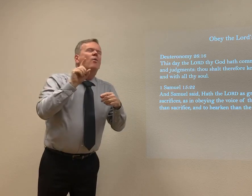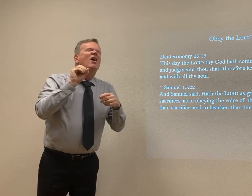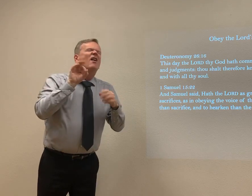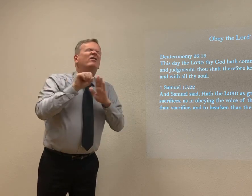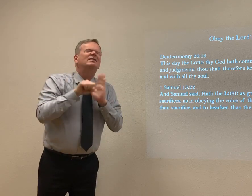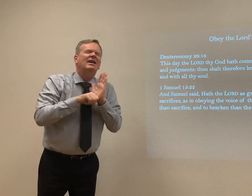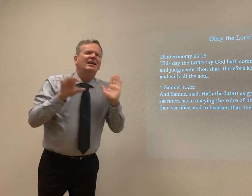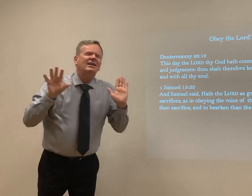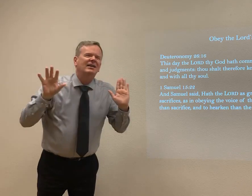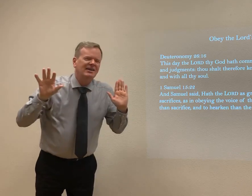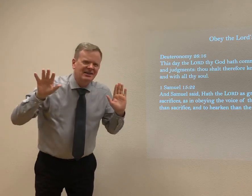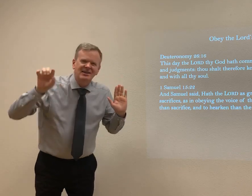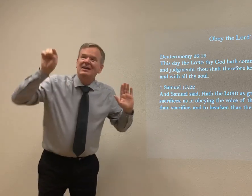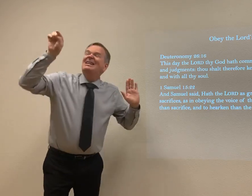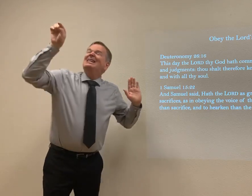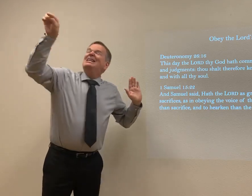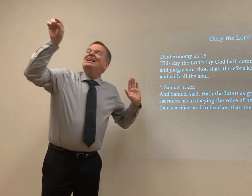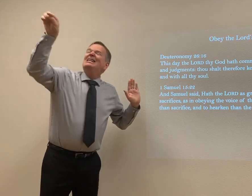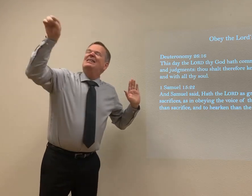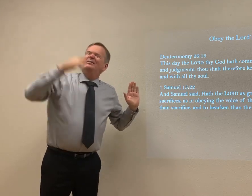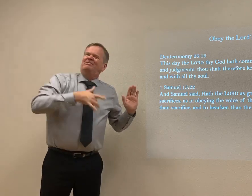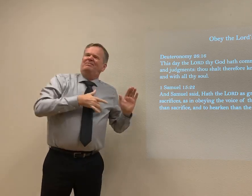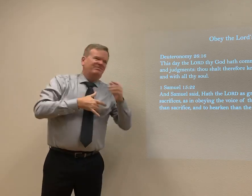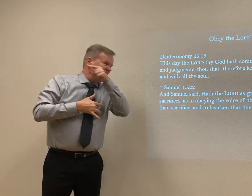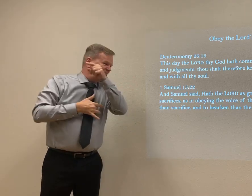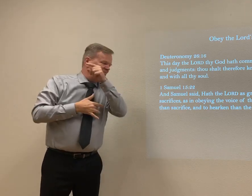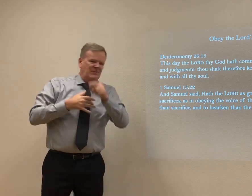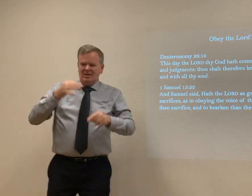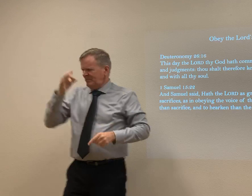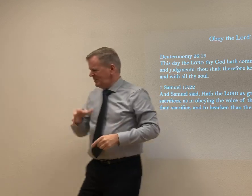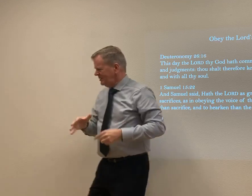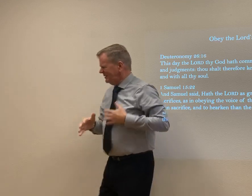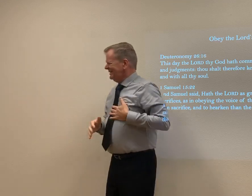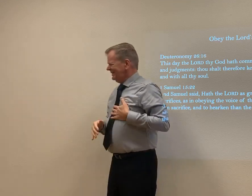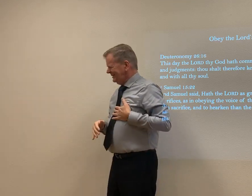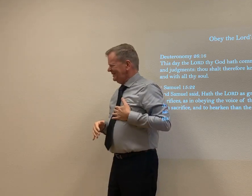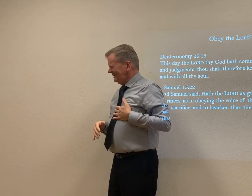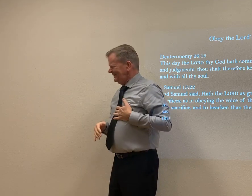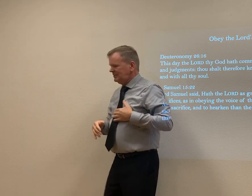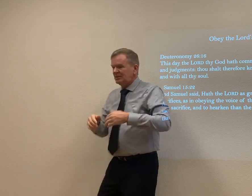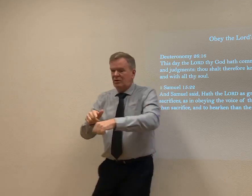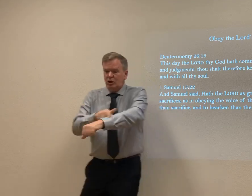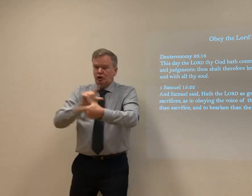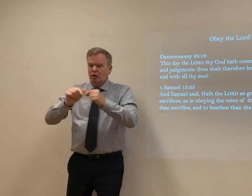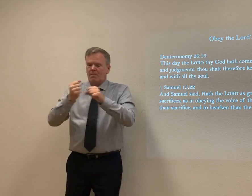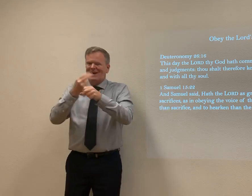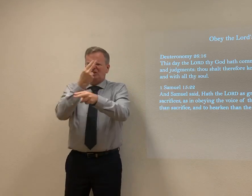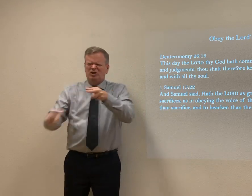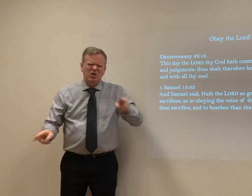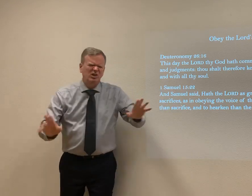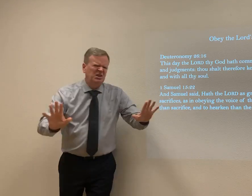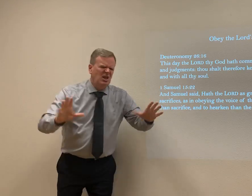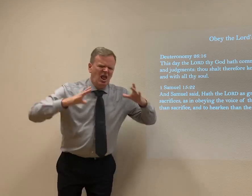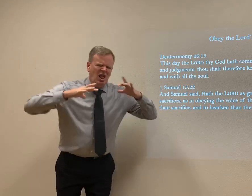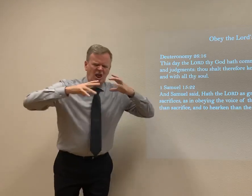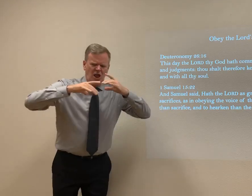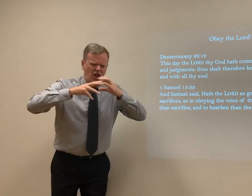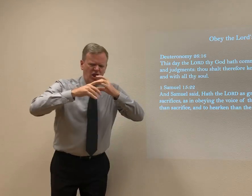I'm not going to say somewhere. I'm not going say where it is. Just, it's an area. And he says, yeah, yeah, yeah, I agree with you. So I'm making the story, obviously,